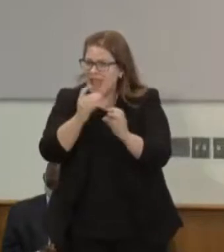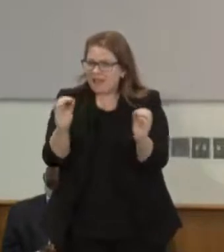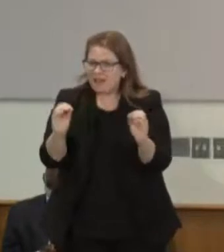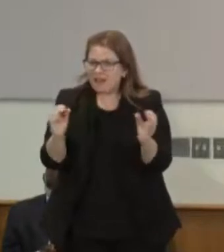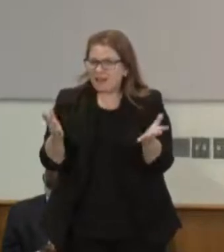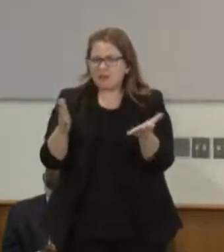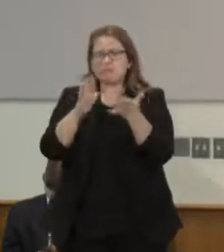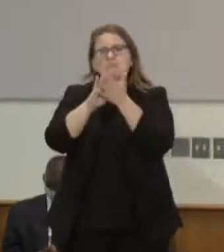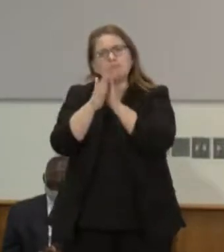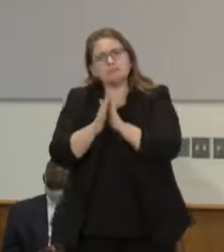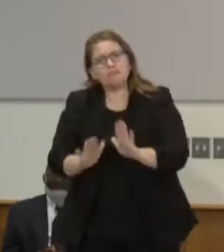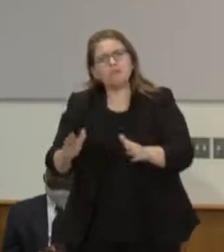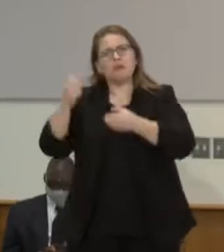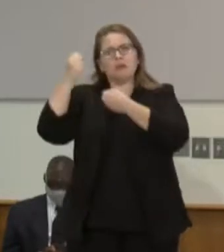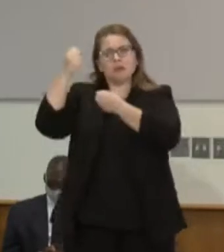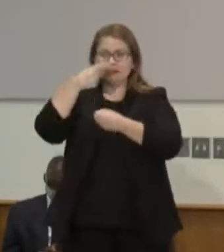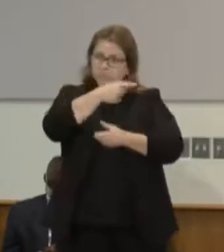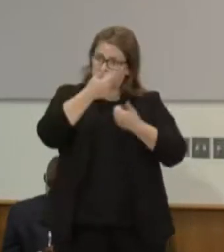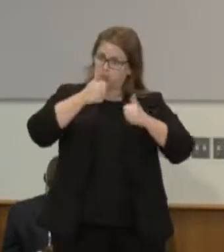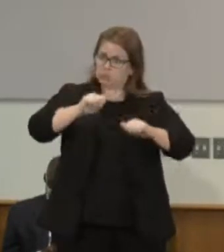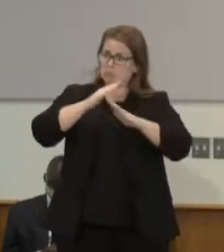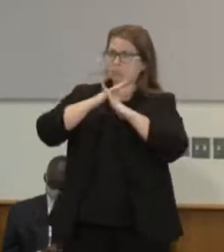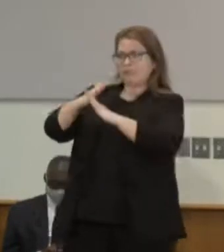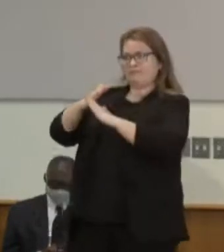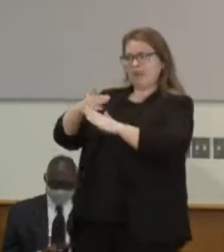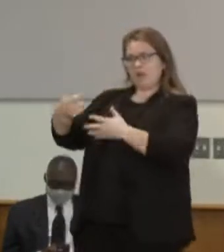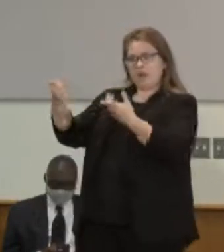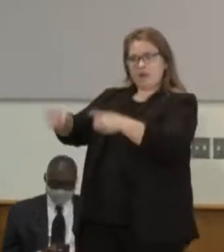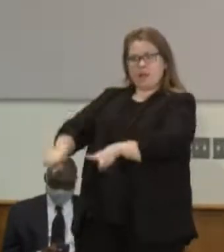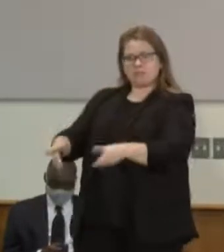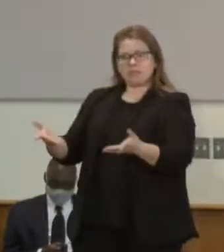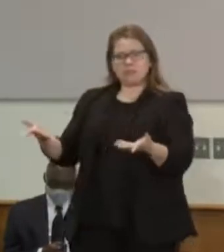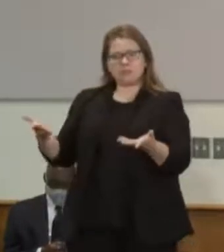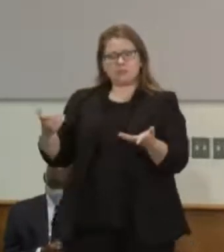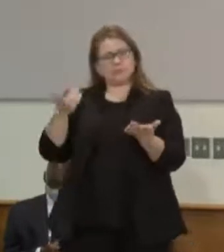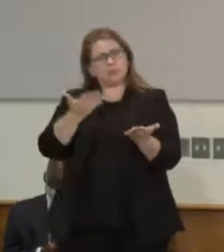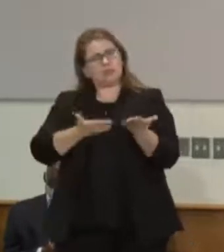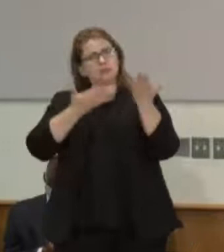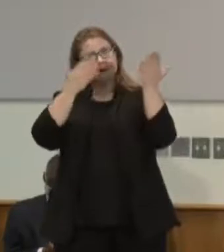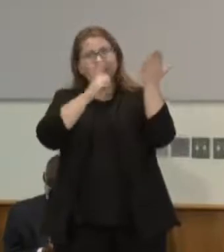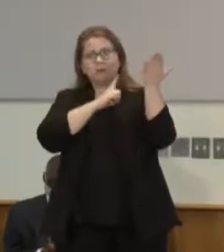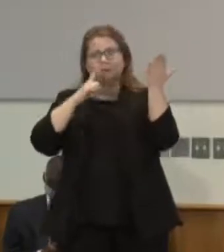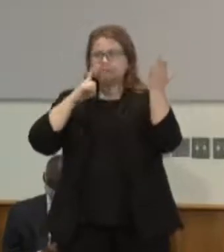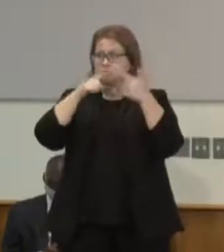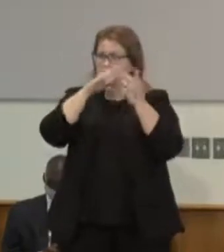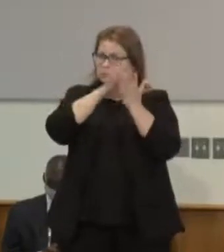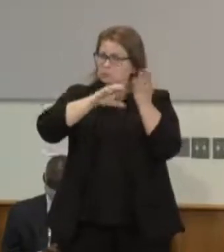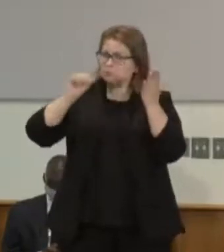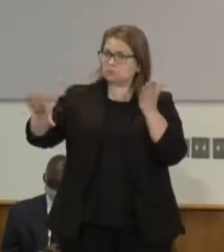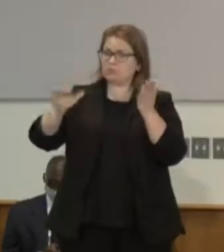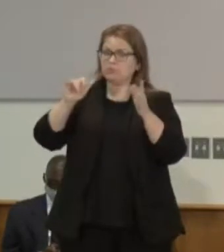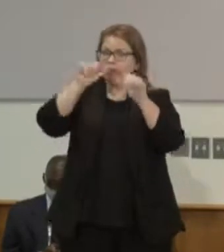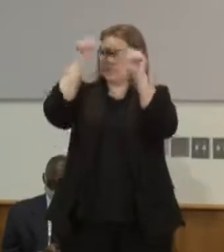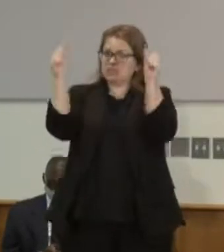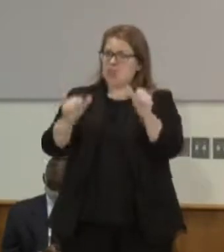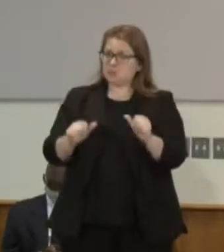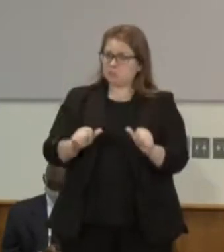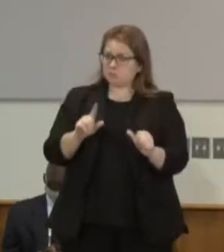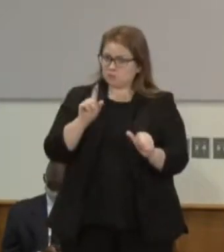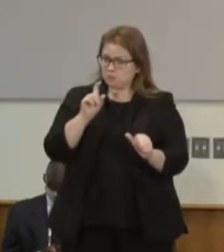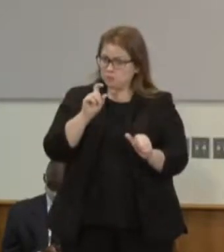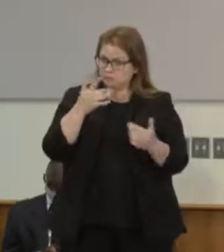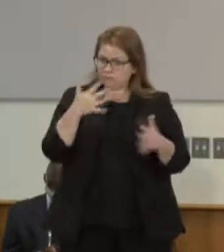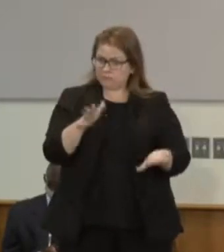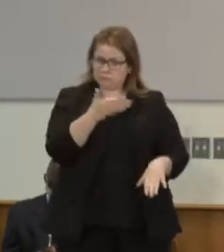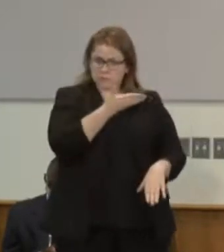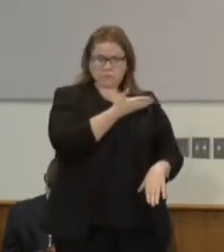attempted to do that or did you propose legislation to remove it first of all I'm not